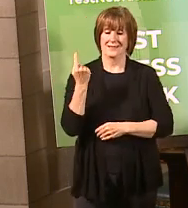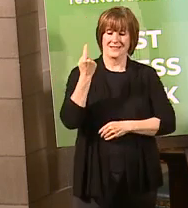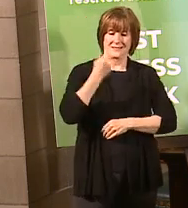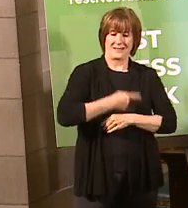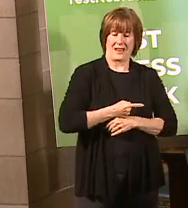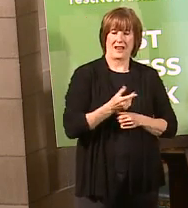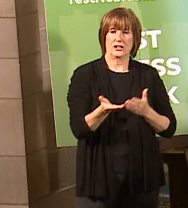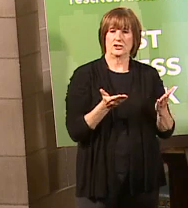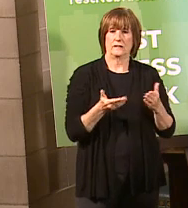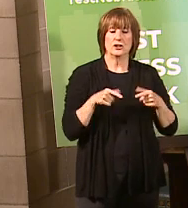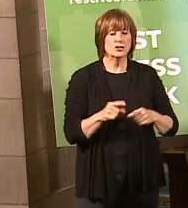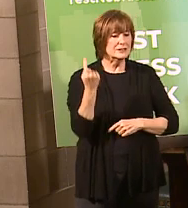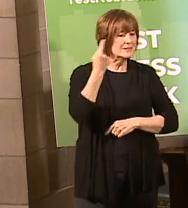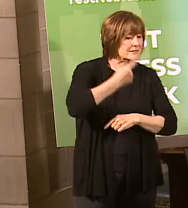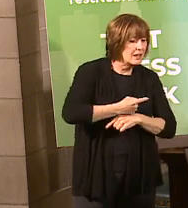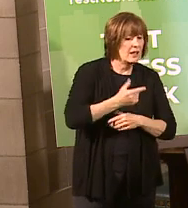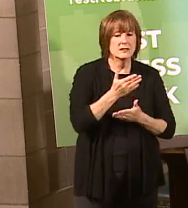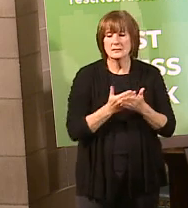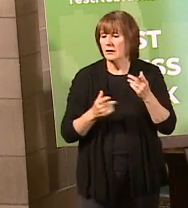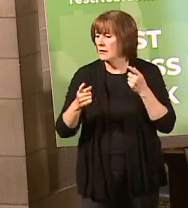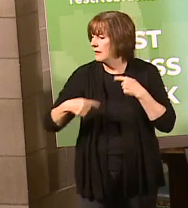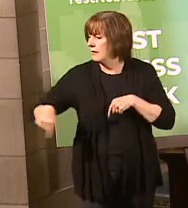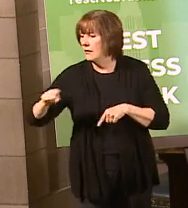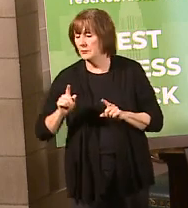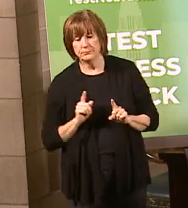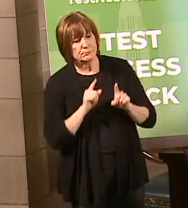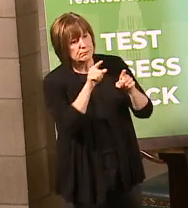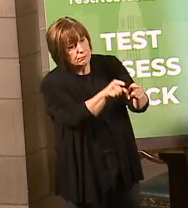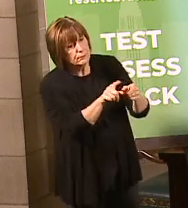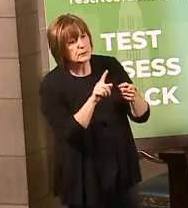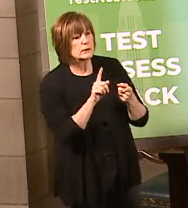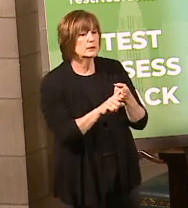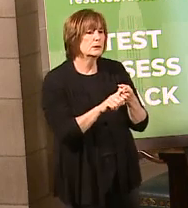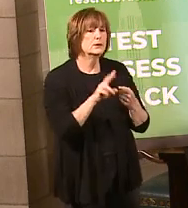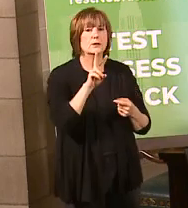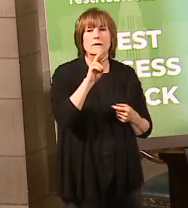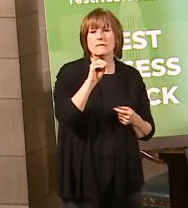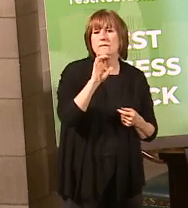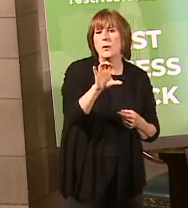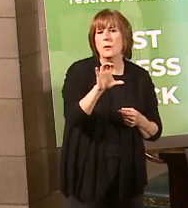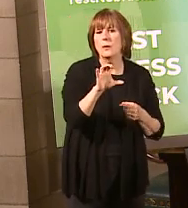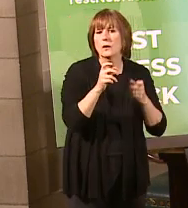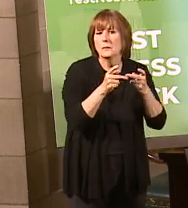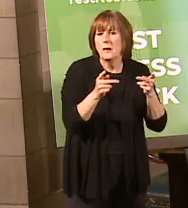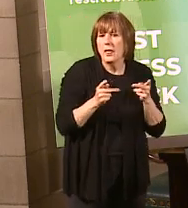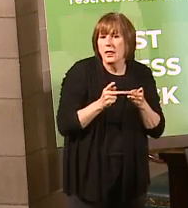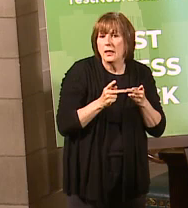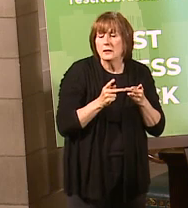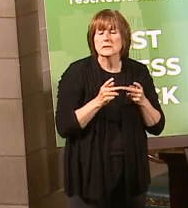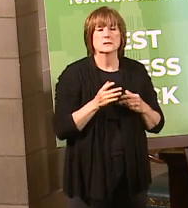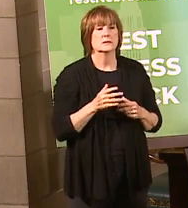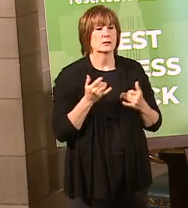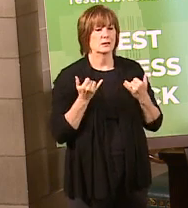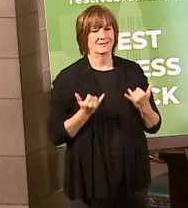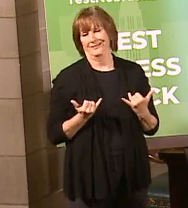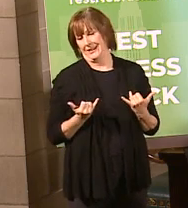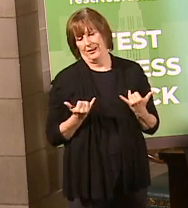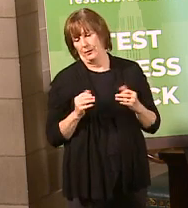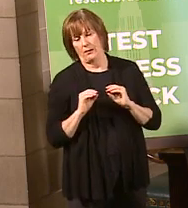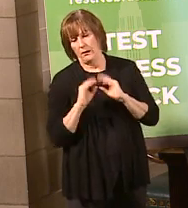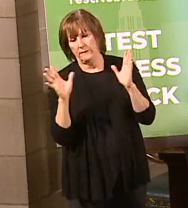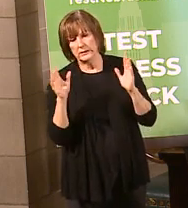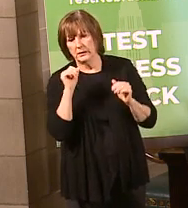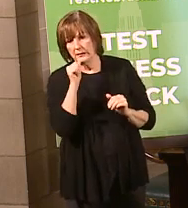So during the day when some of our participants attend providers' vocational sites. Obviously right now we're not having